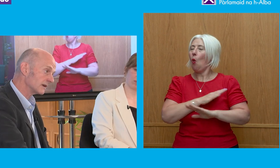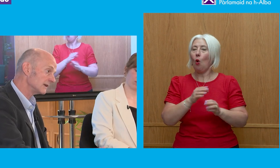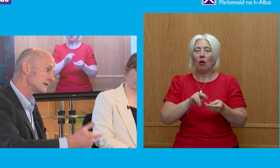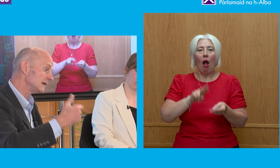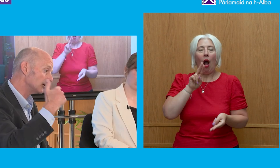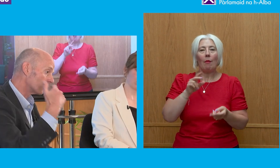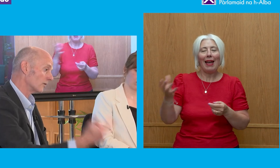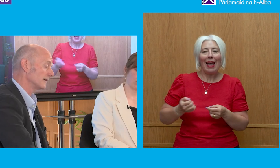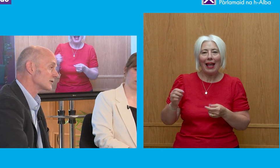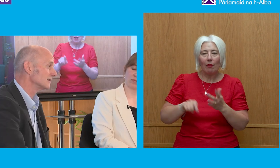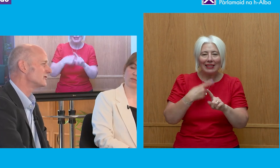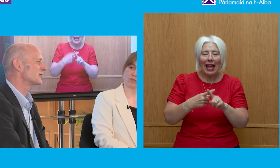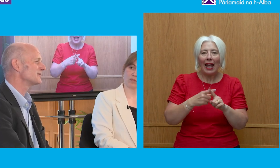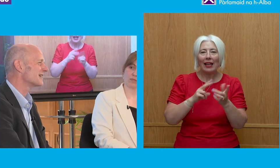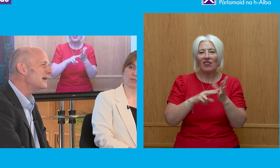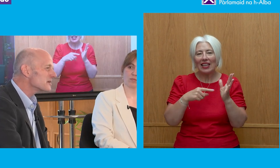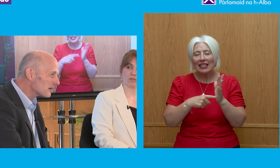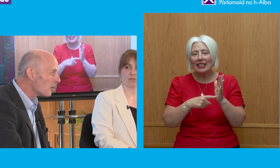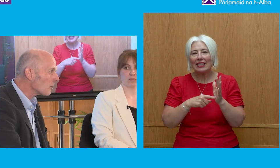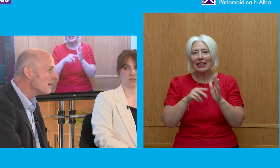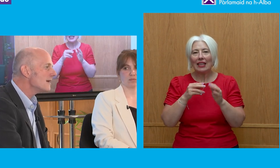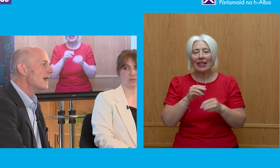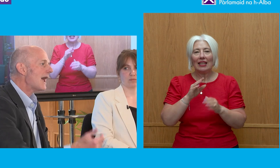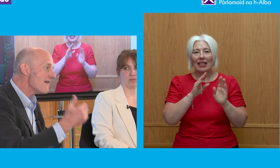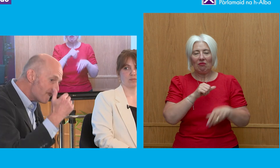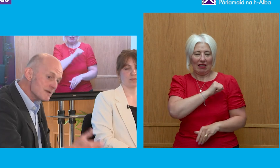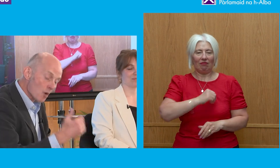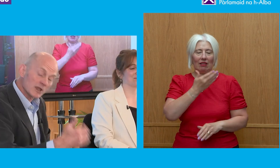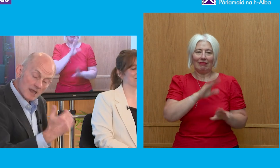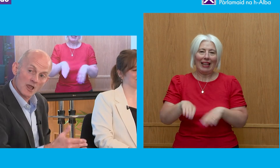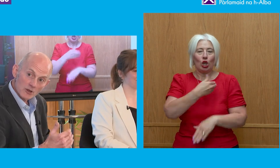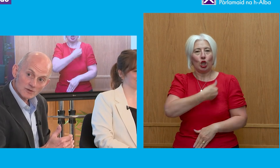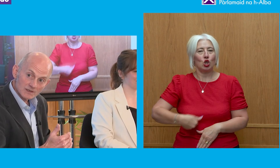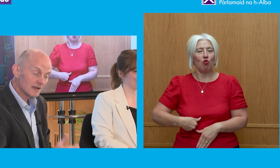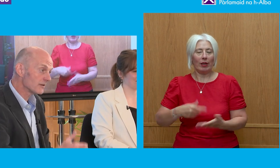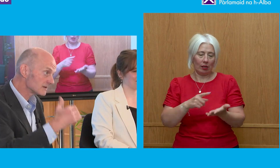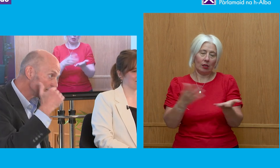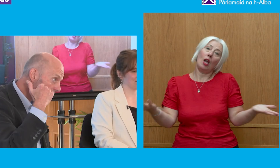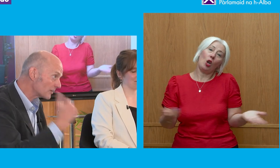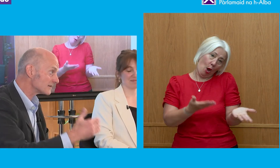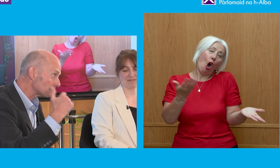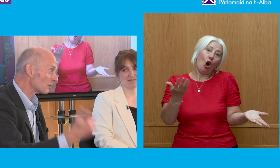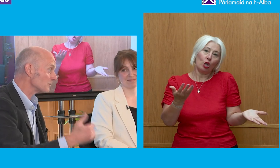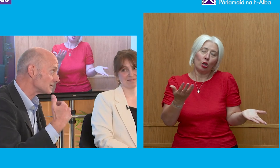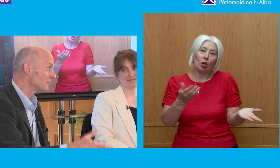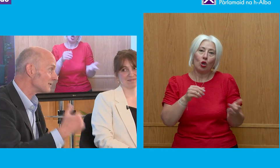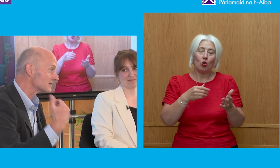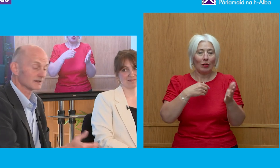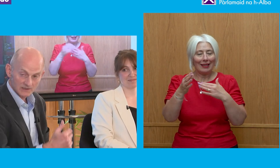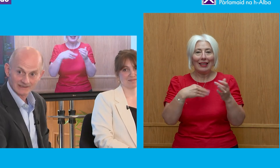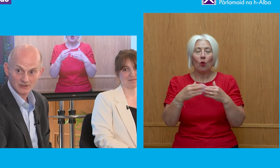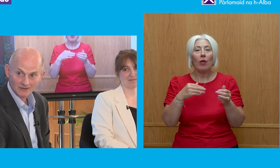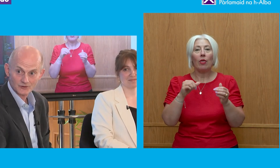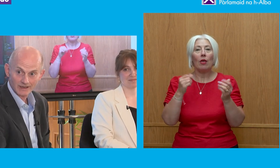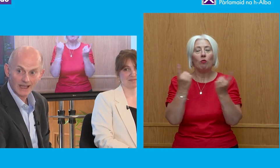tax, VAT or national insurance, come on, everybody knows that to address the problems in public